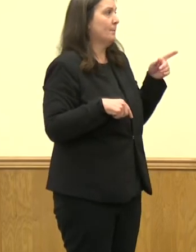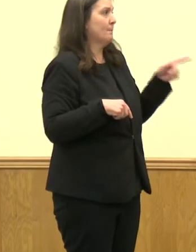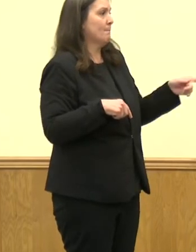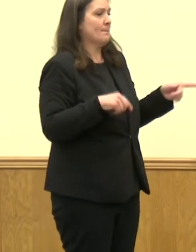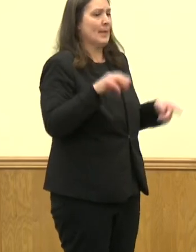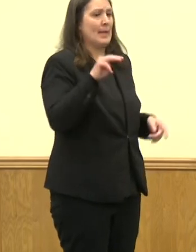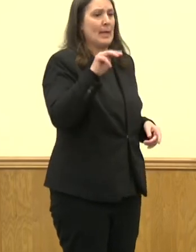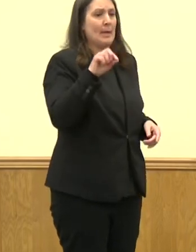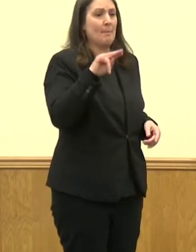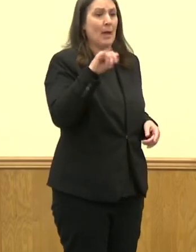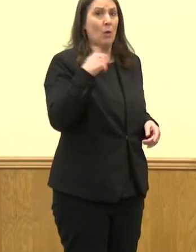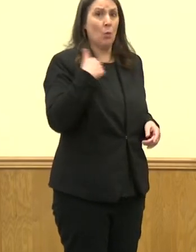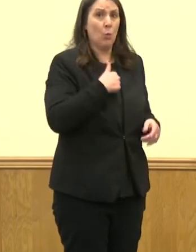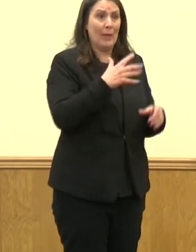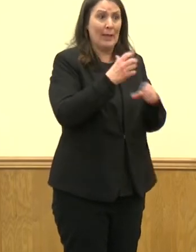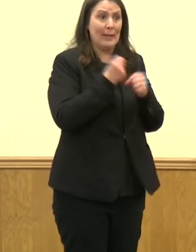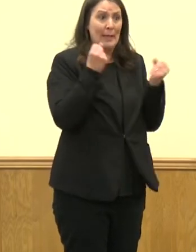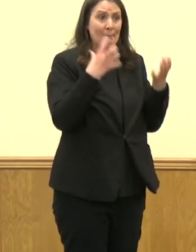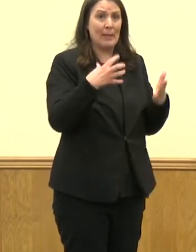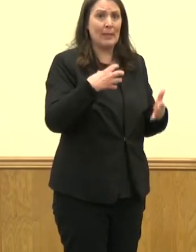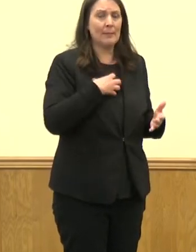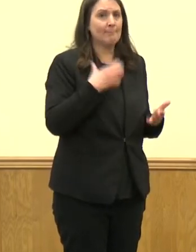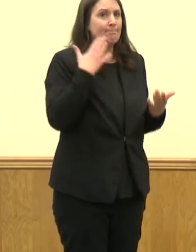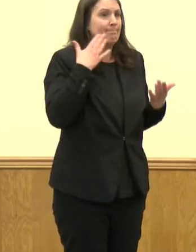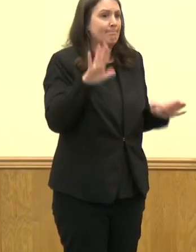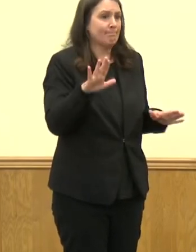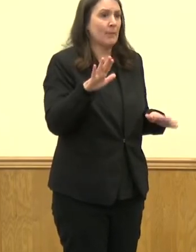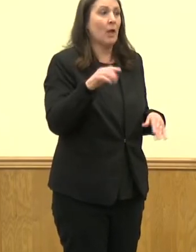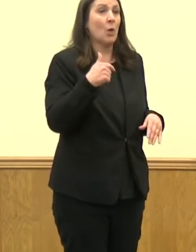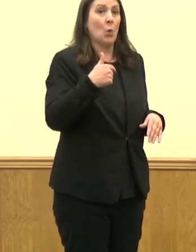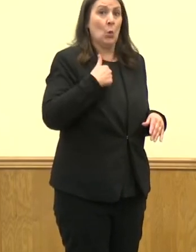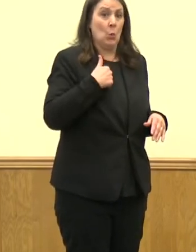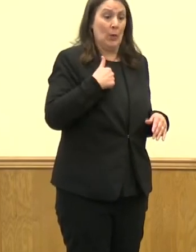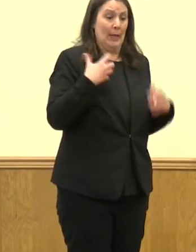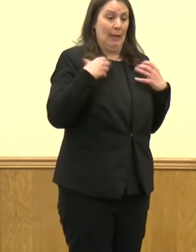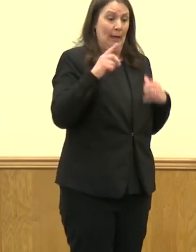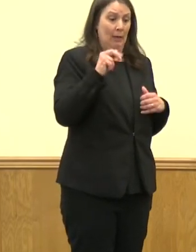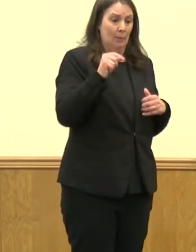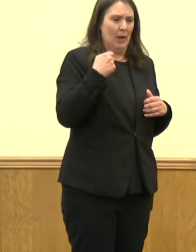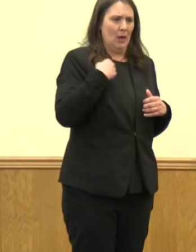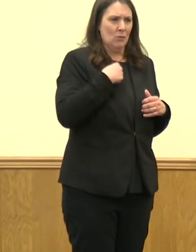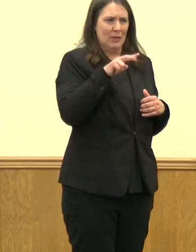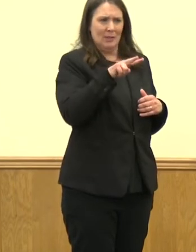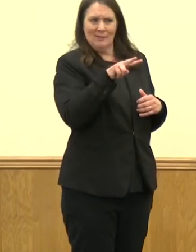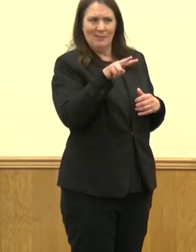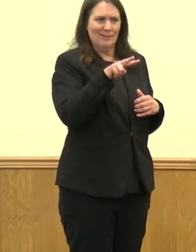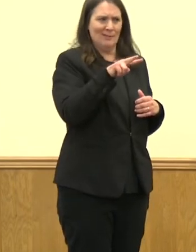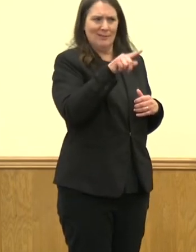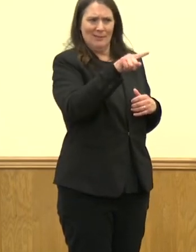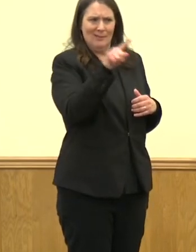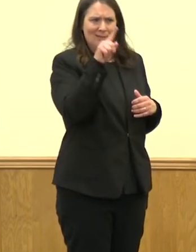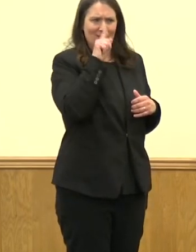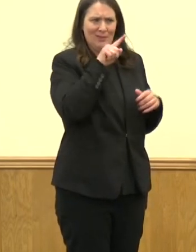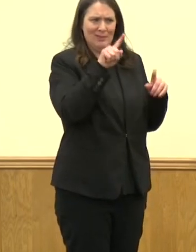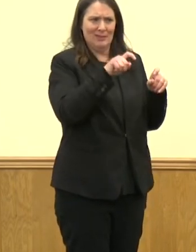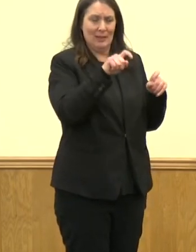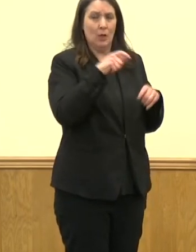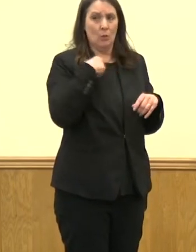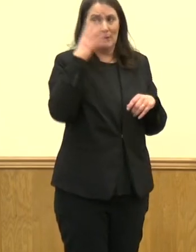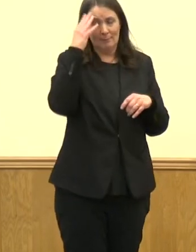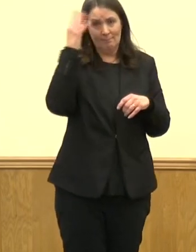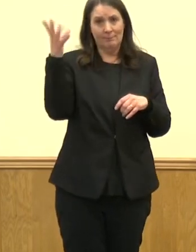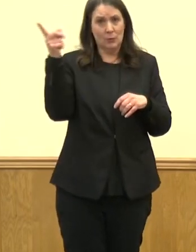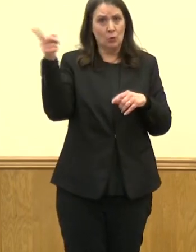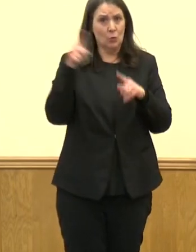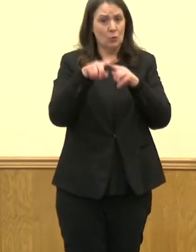set in. I know that our own health department has shared information with the state in terms of that site, but I think that was more directed to the state's